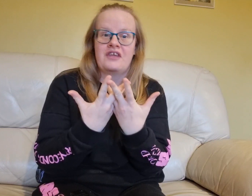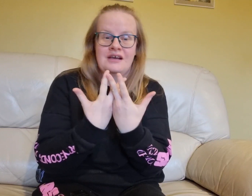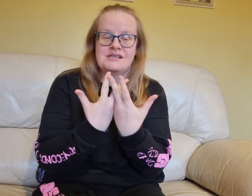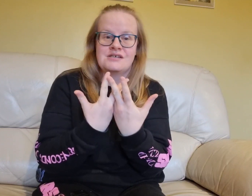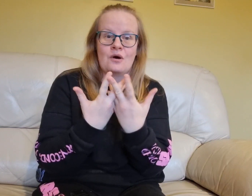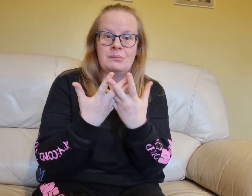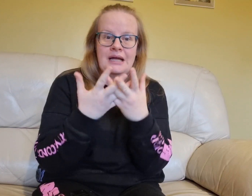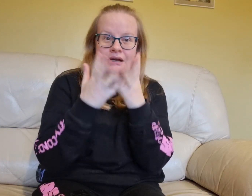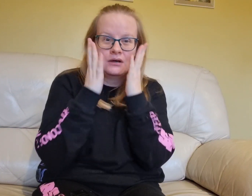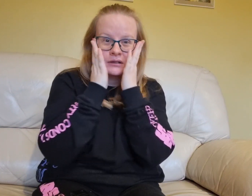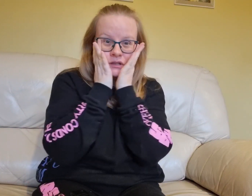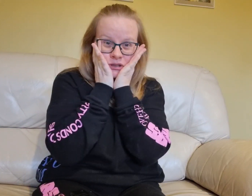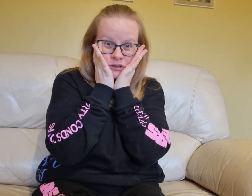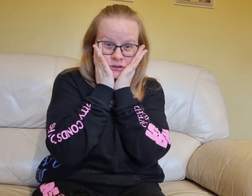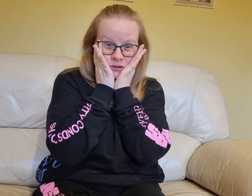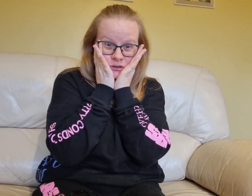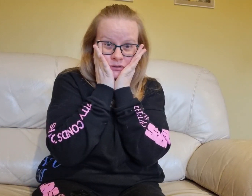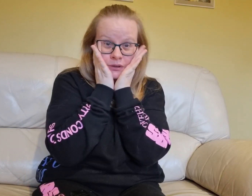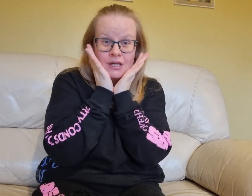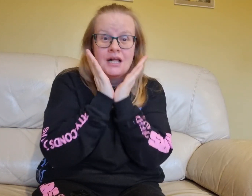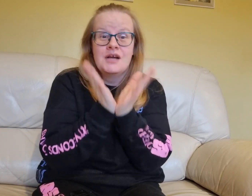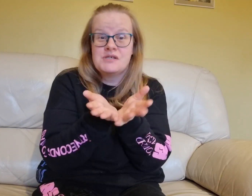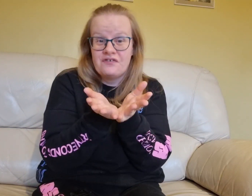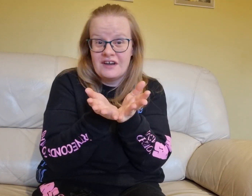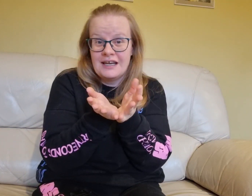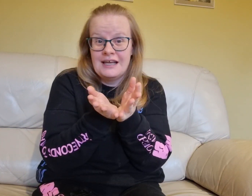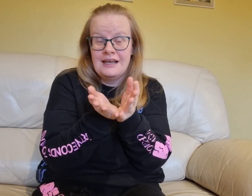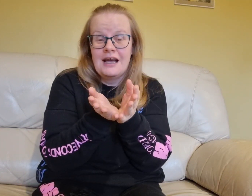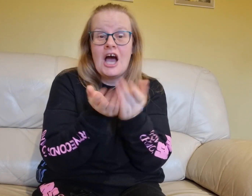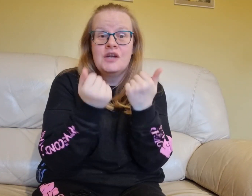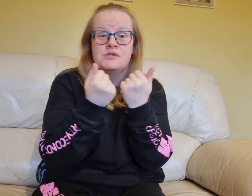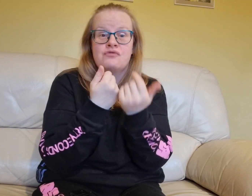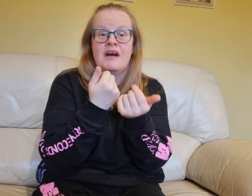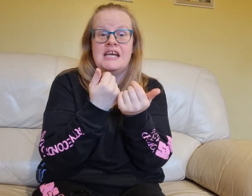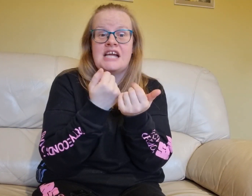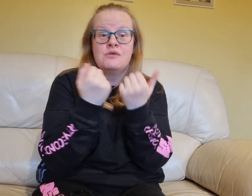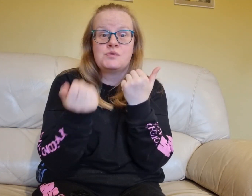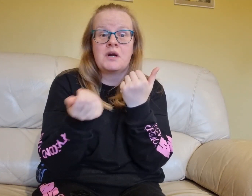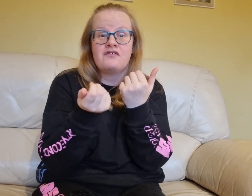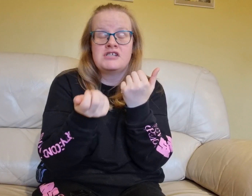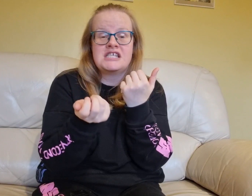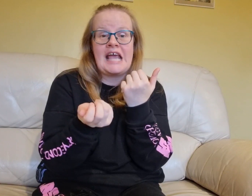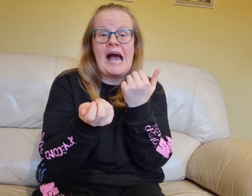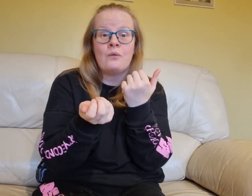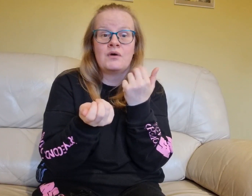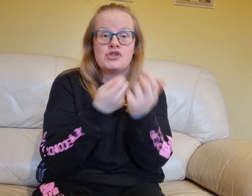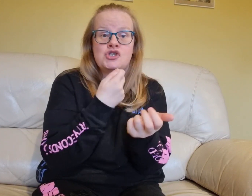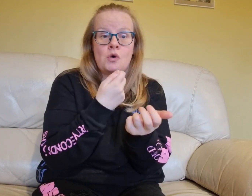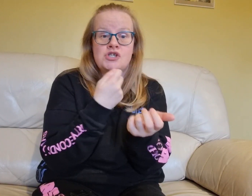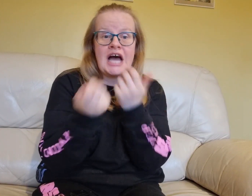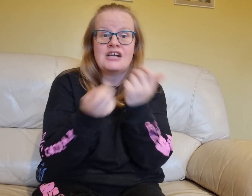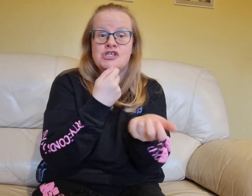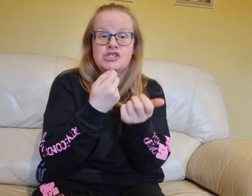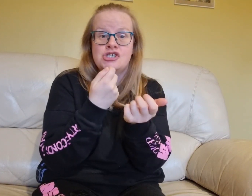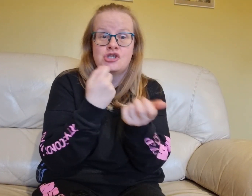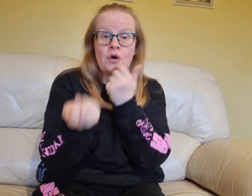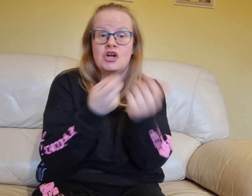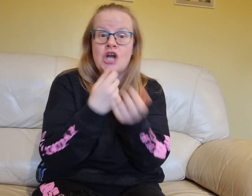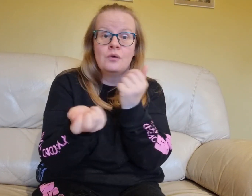think and to not plan, oh, it was funny and it was great and it was wonderful to see how well the Doctor and Donna know